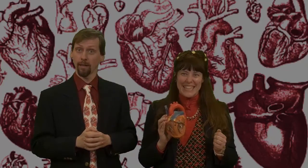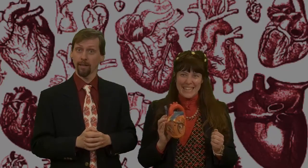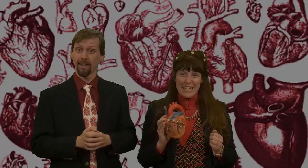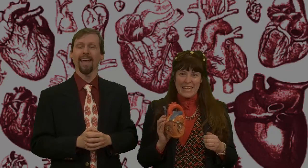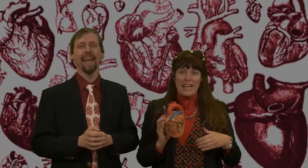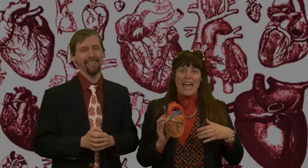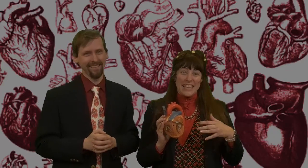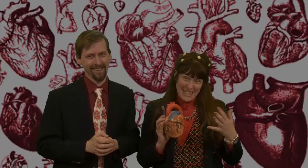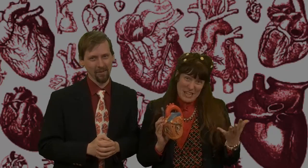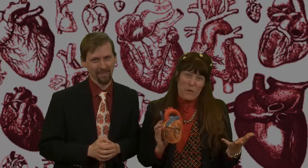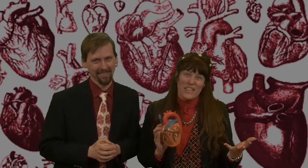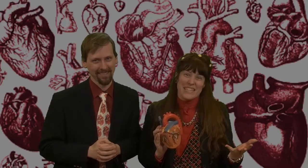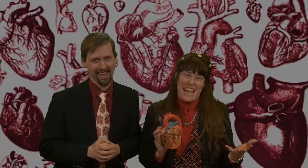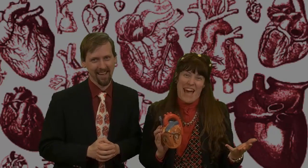and sing with us now.